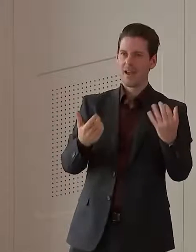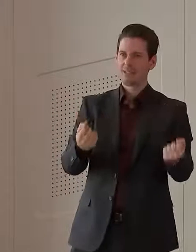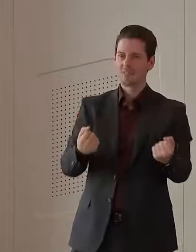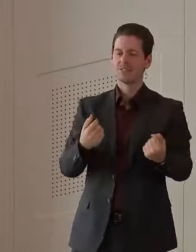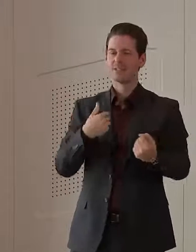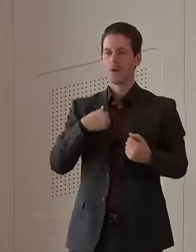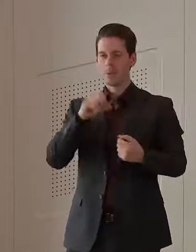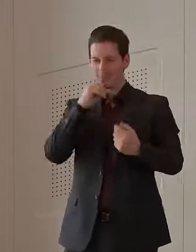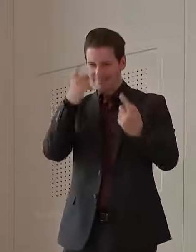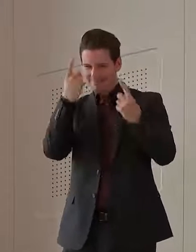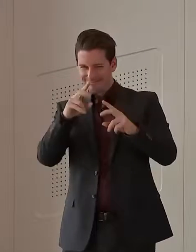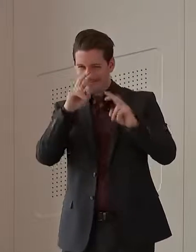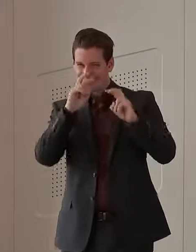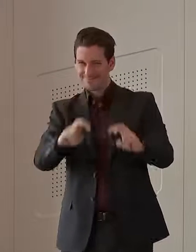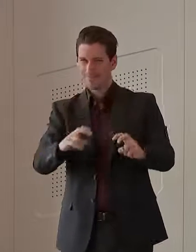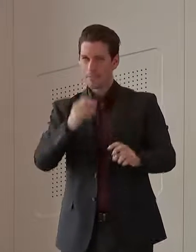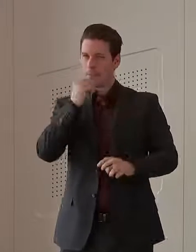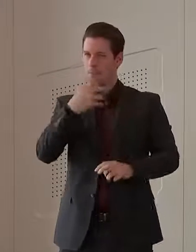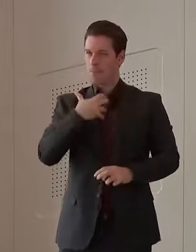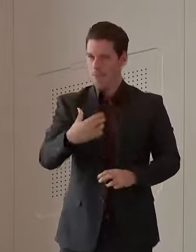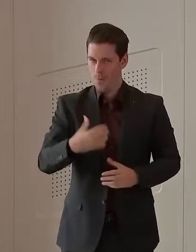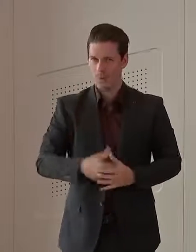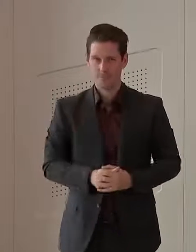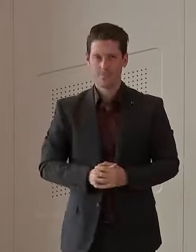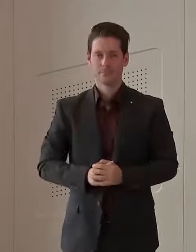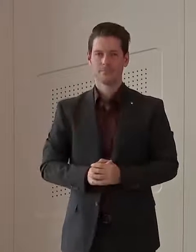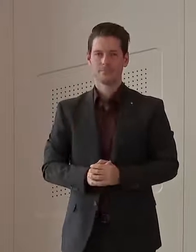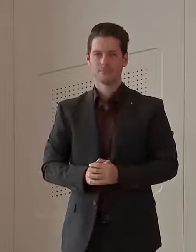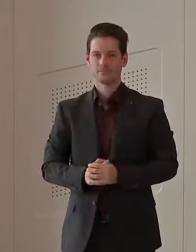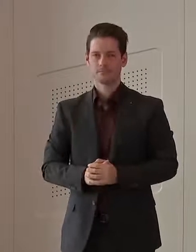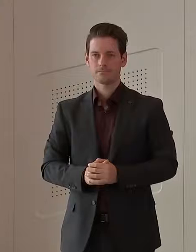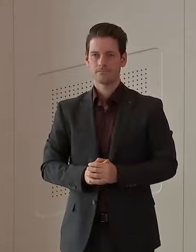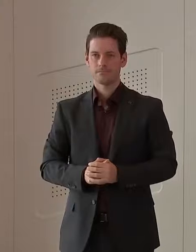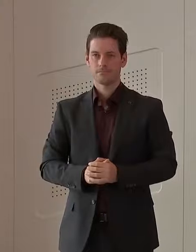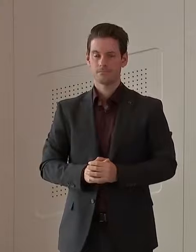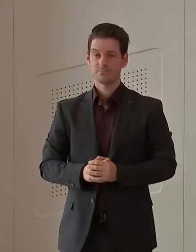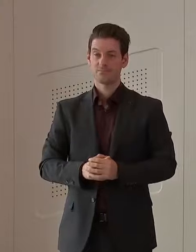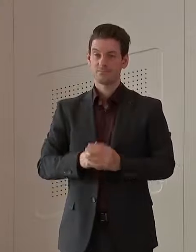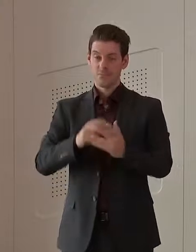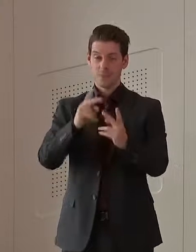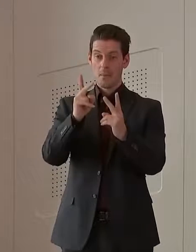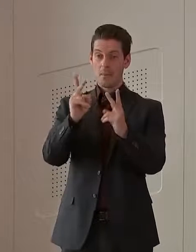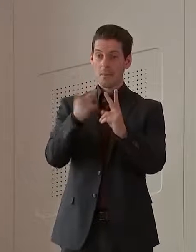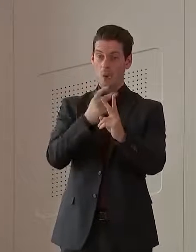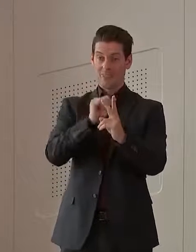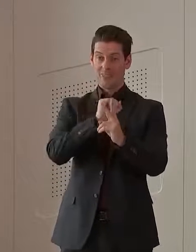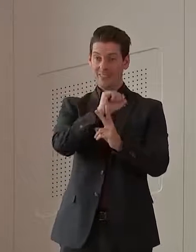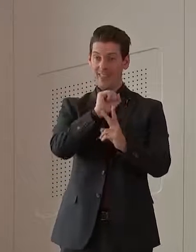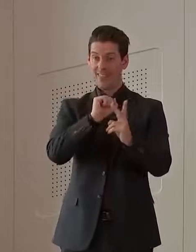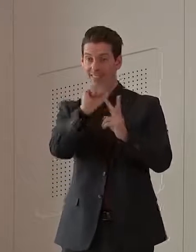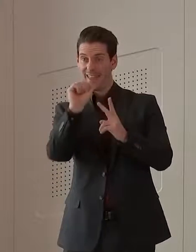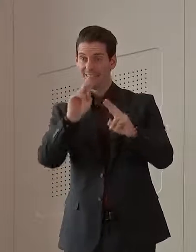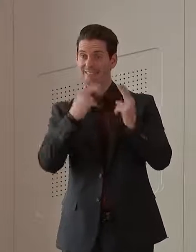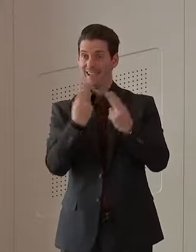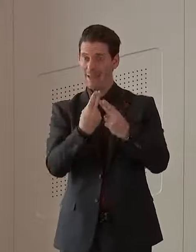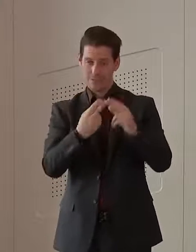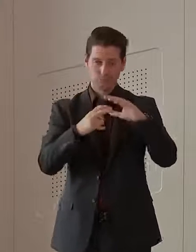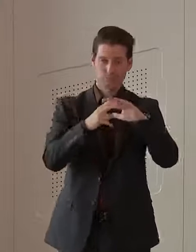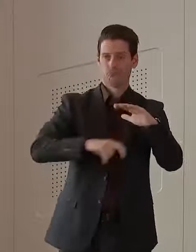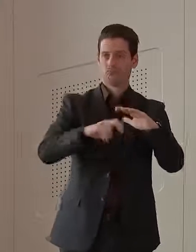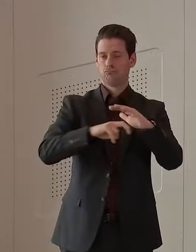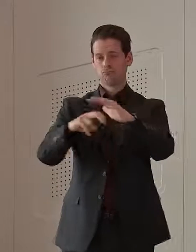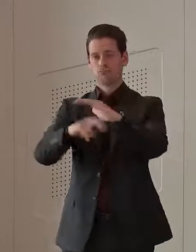going forward. But while we work that through, their family, thank you very much to both households, will now be in